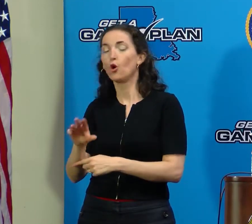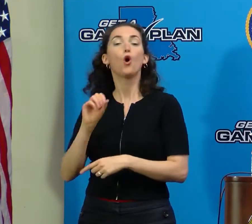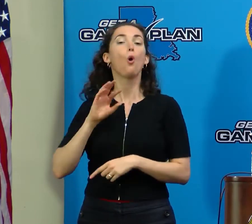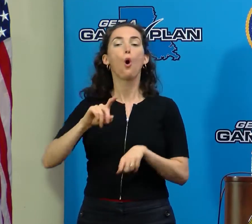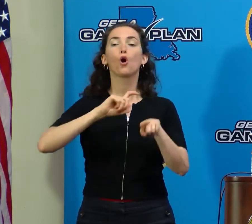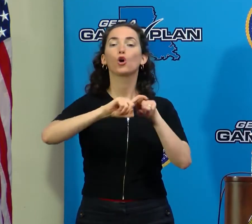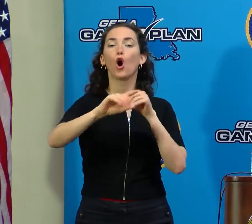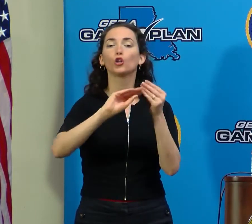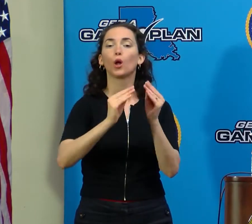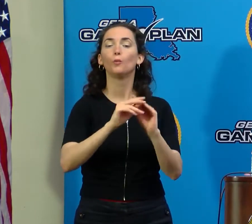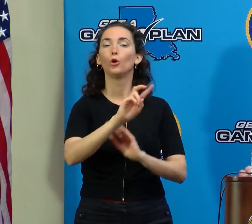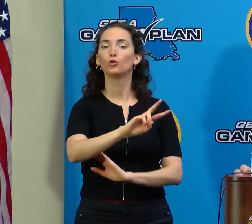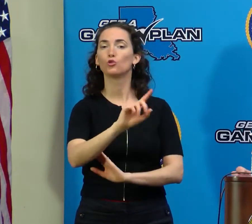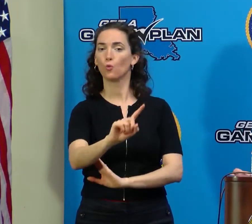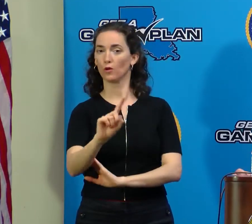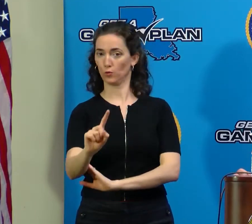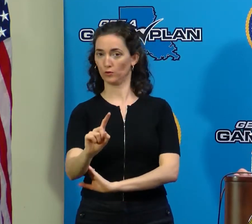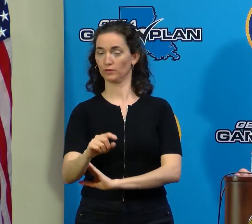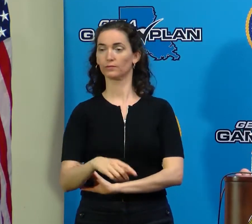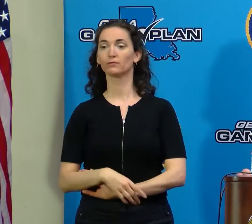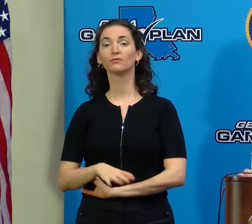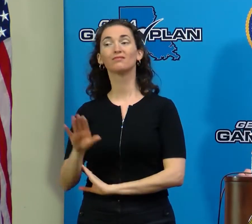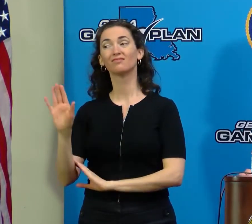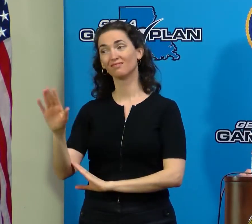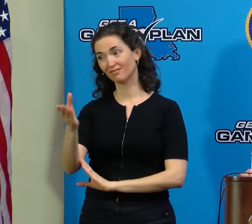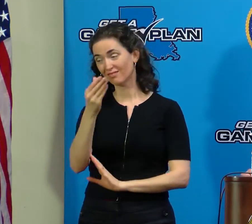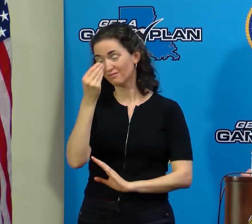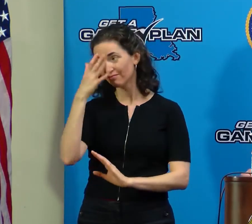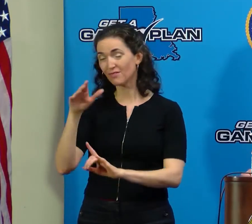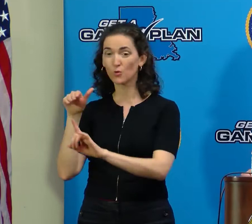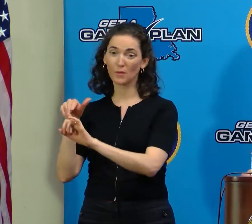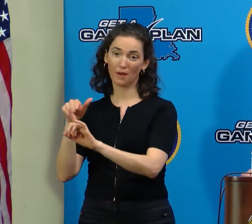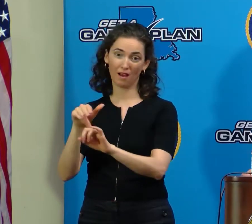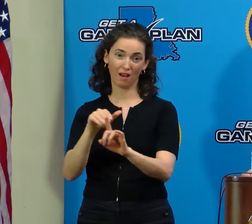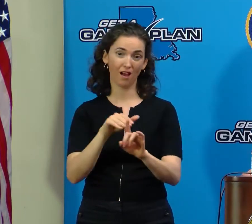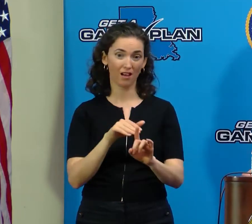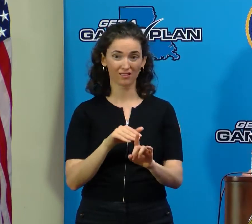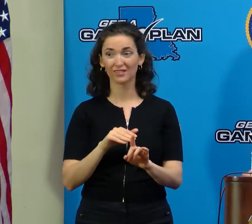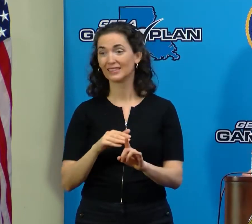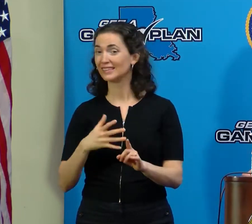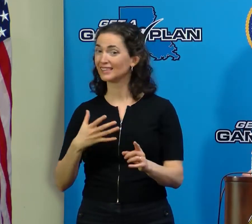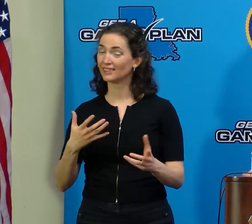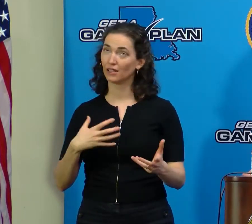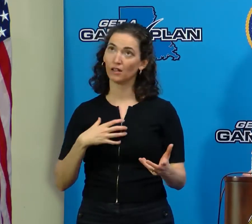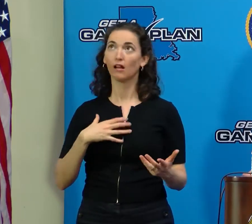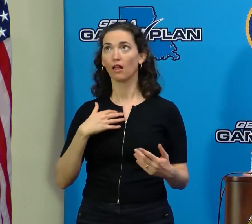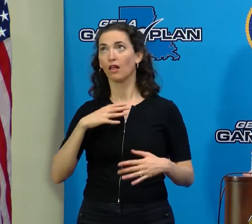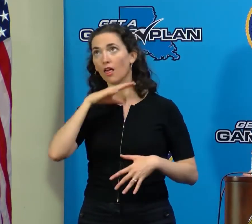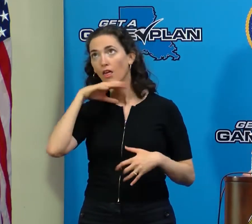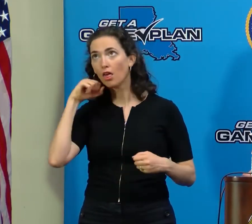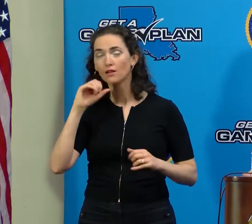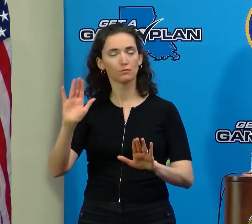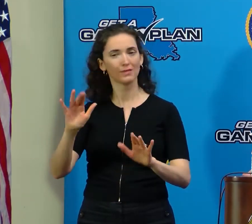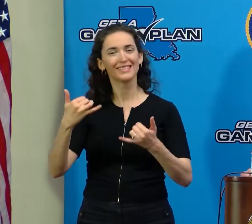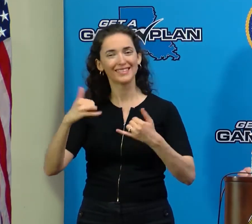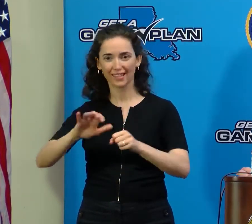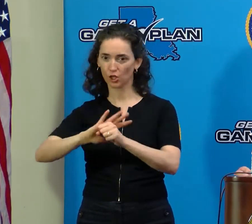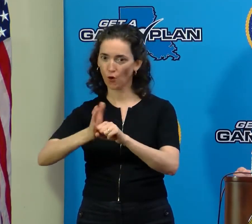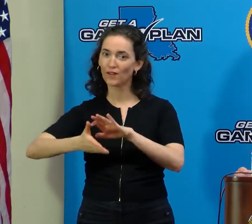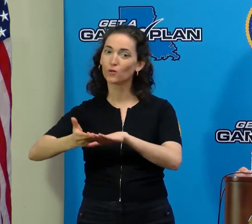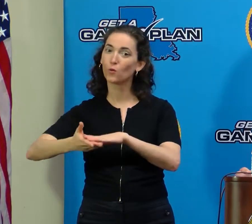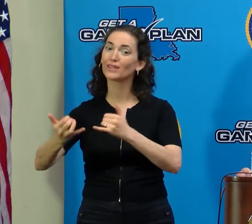I have to keep reminding people that whether we like it or not, we are still in a COVID environment. It is a very